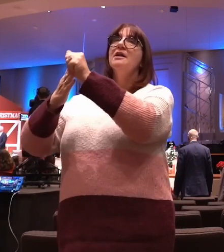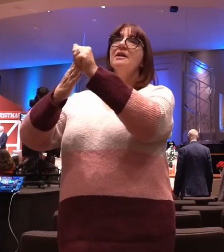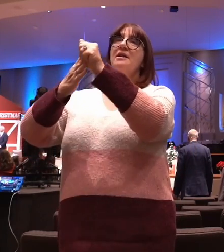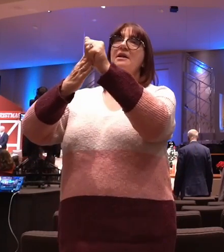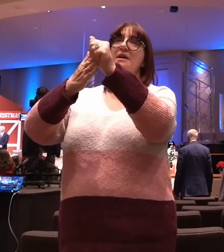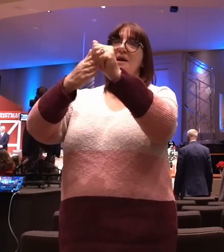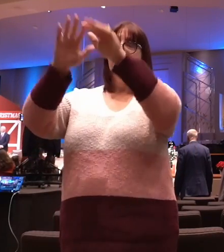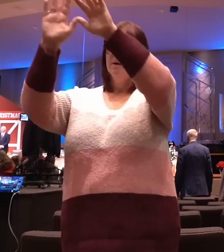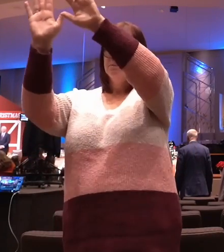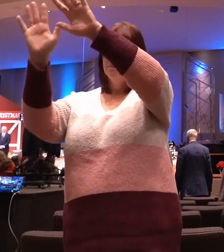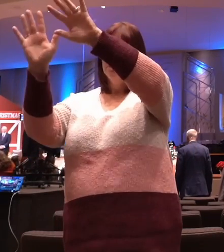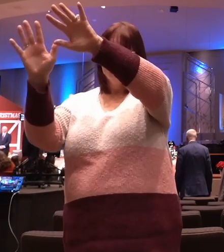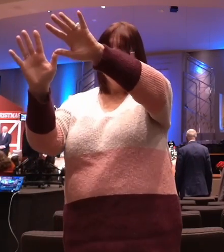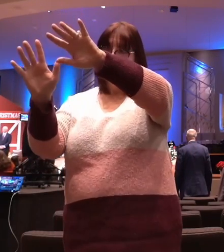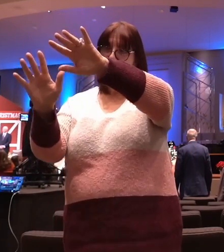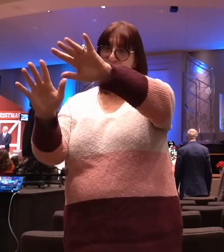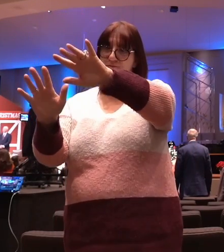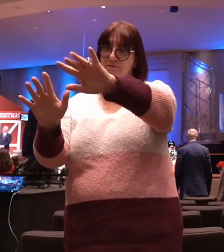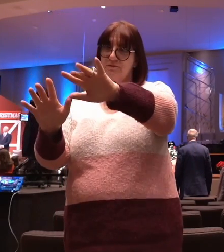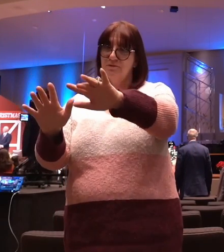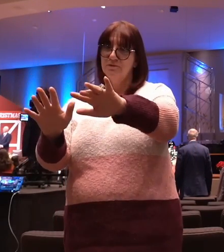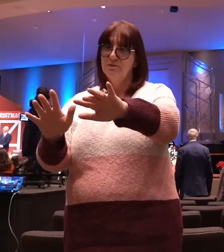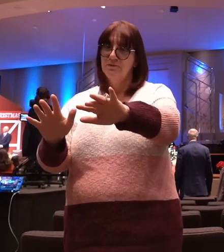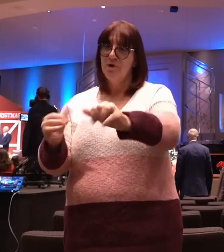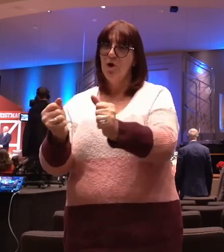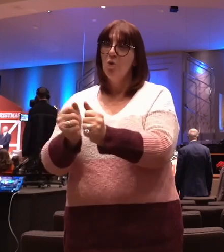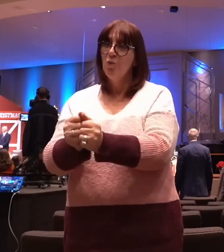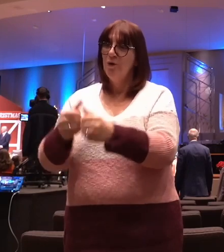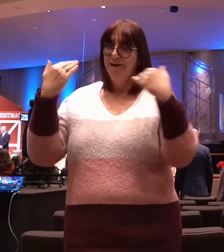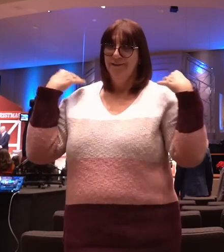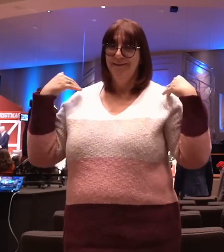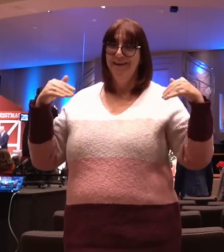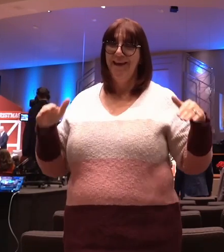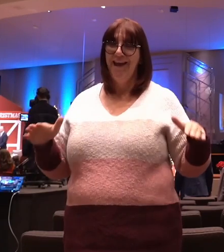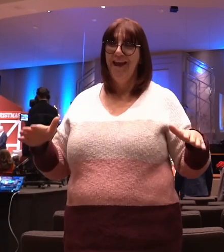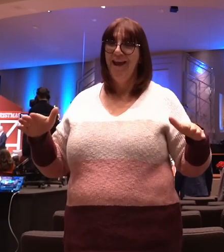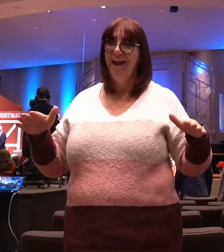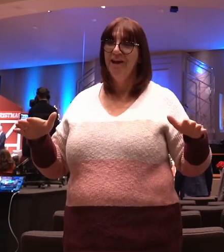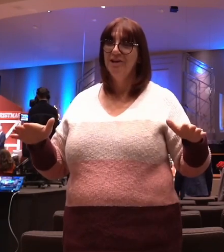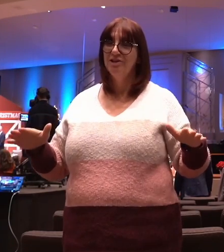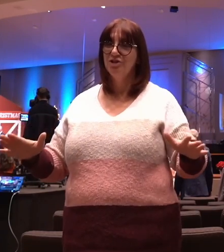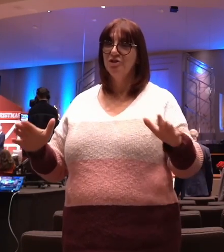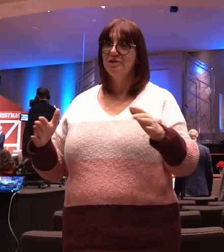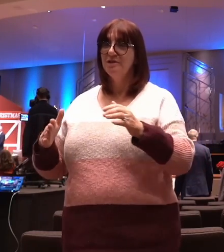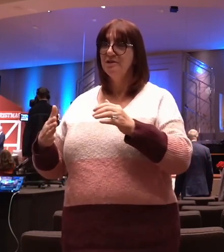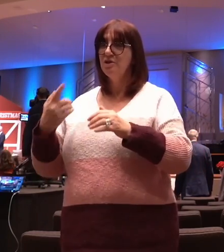With the angels let us sing,